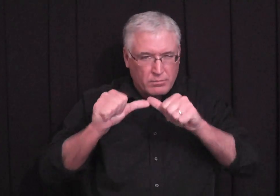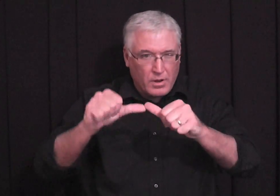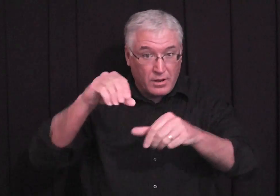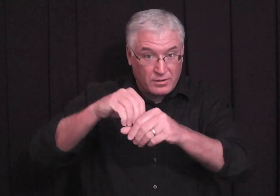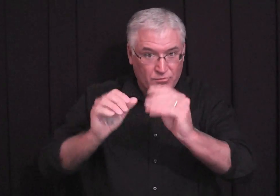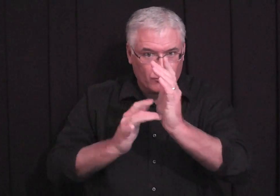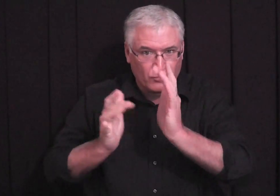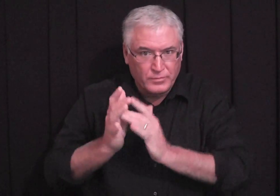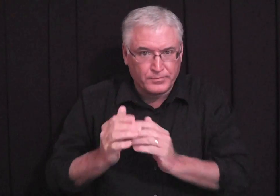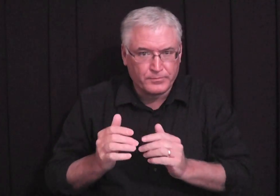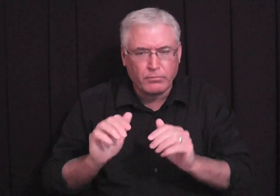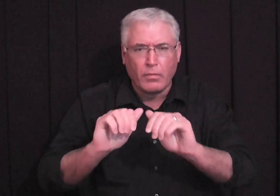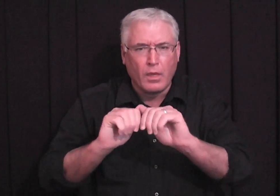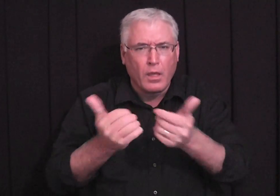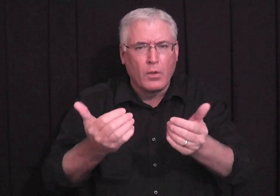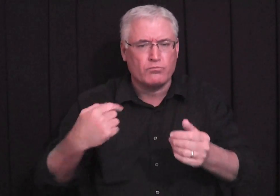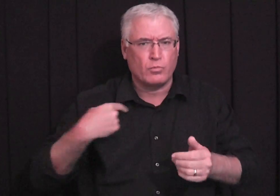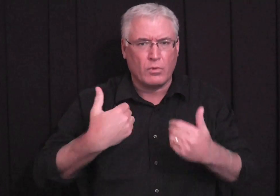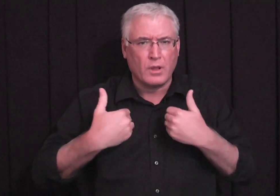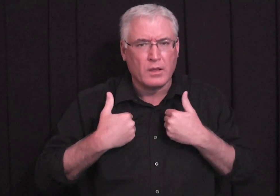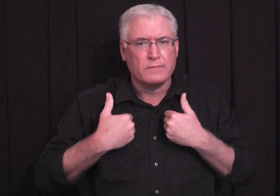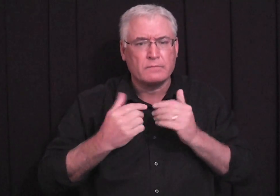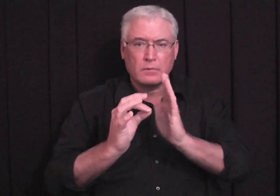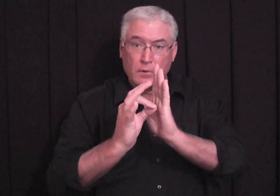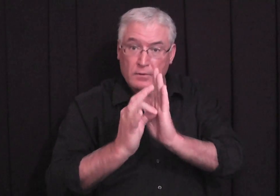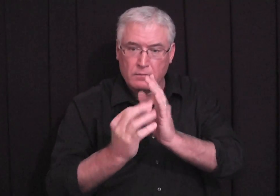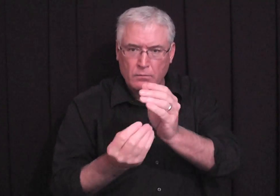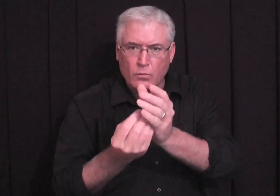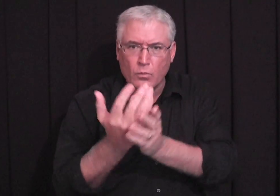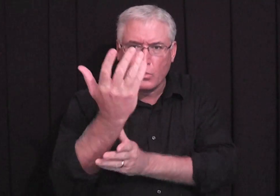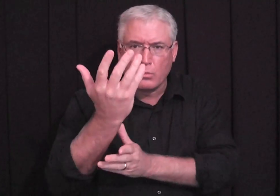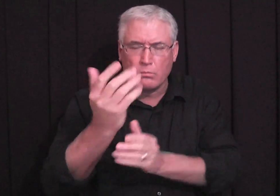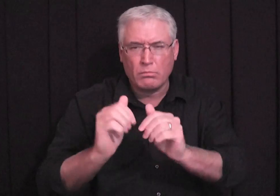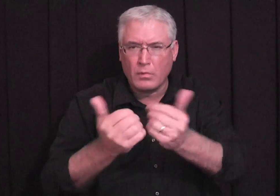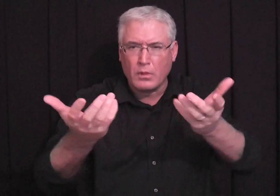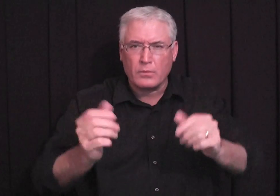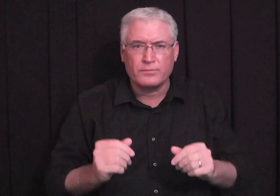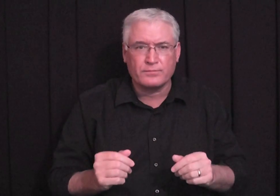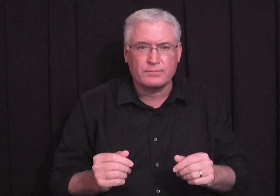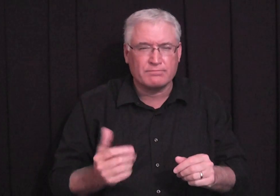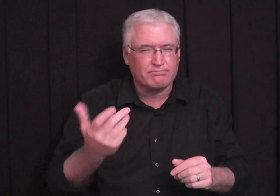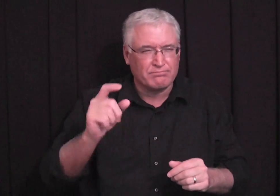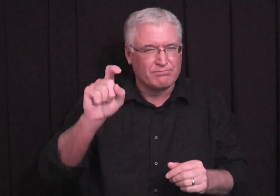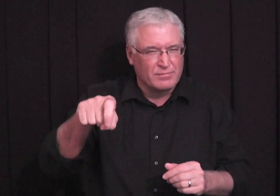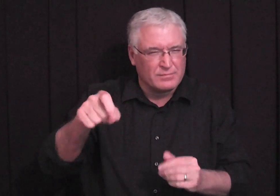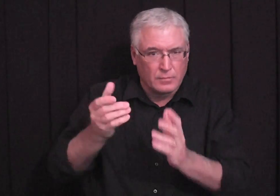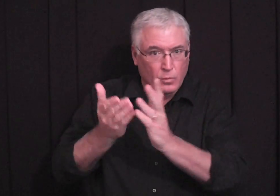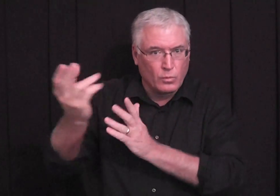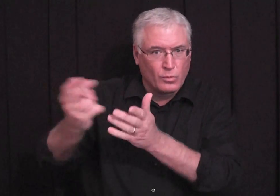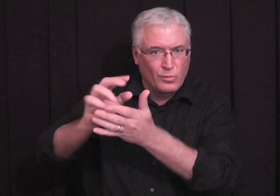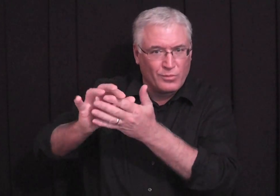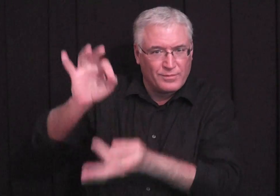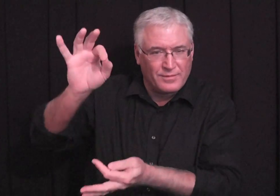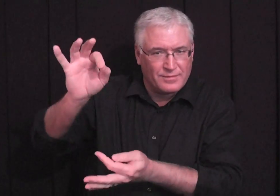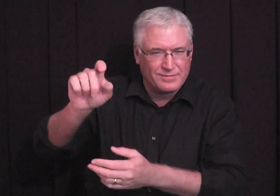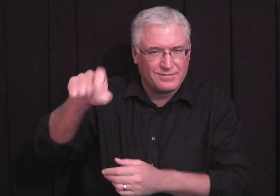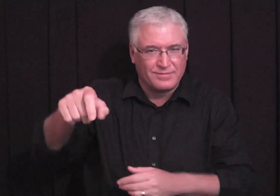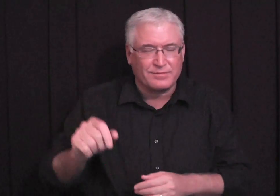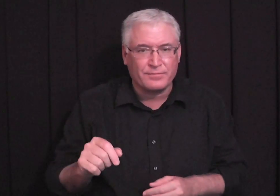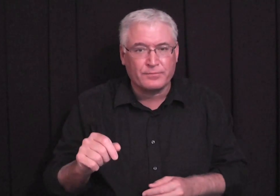If you are not in Christ, how can you bear spiritual fruit? We need to continuously be